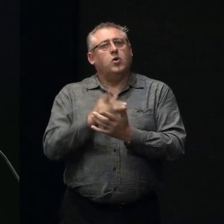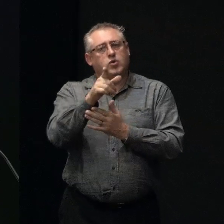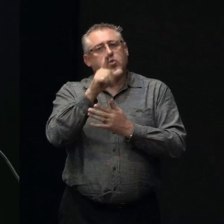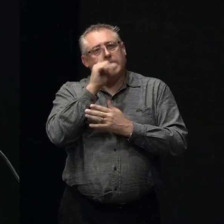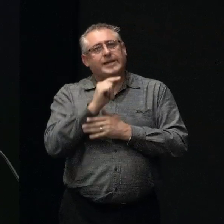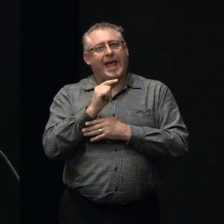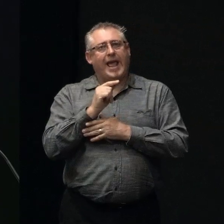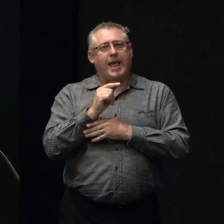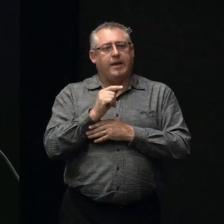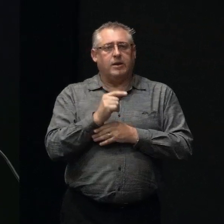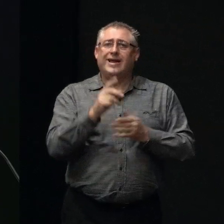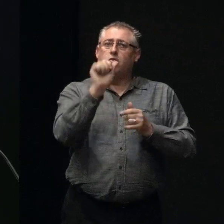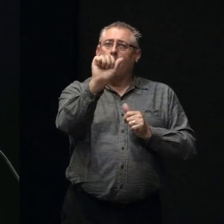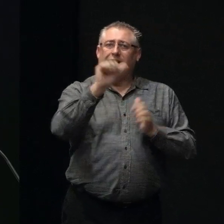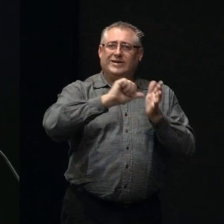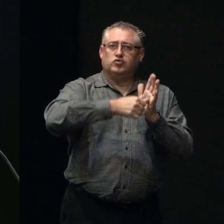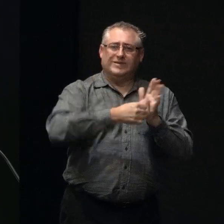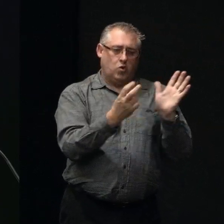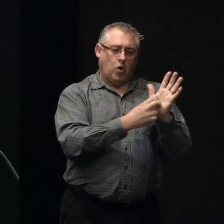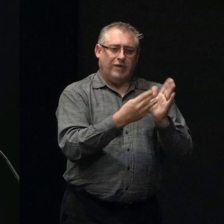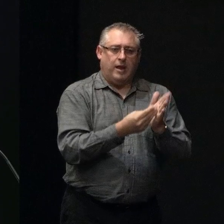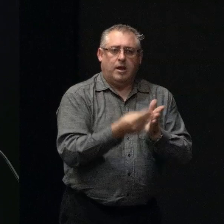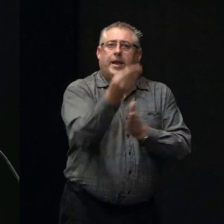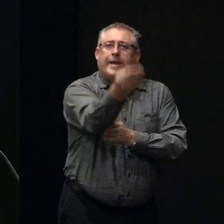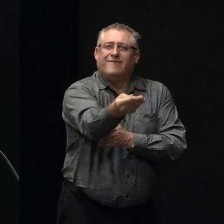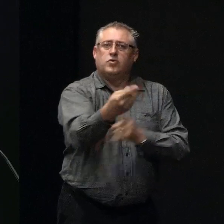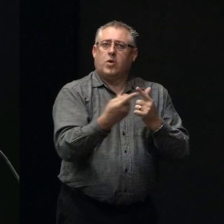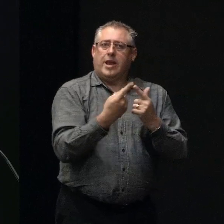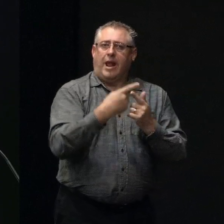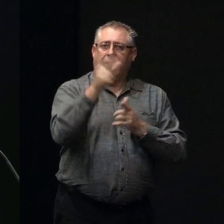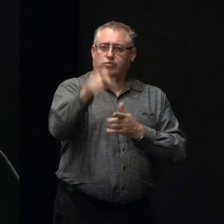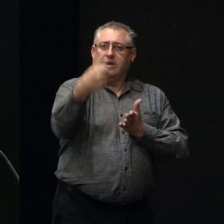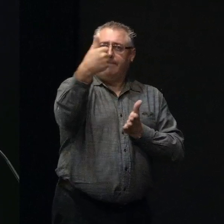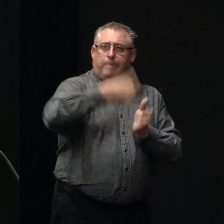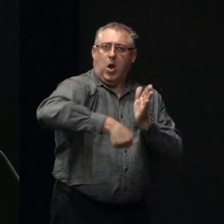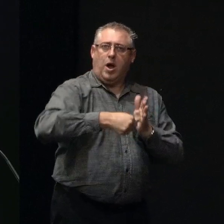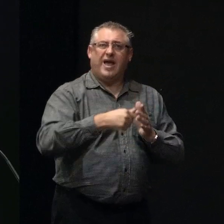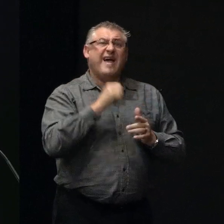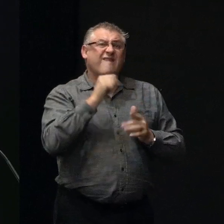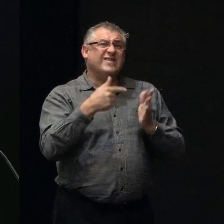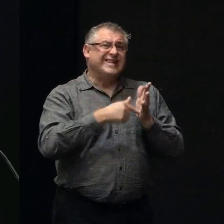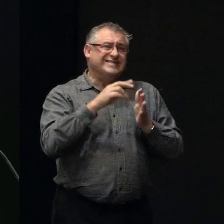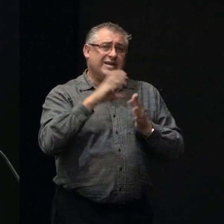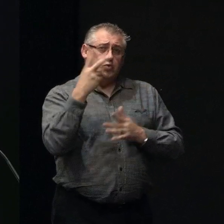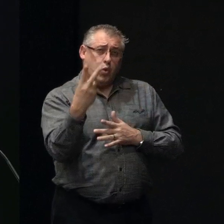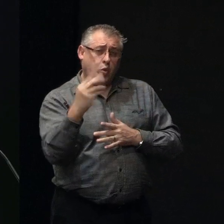insurance contract on to another purchaser, particularly if it is in TC2 or TC3.